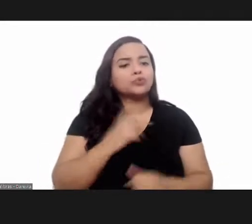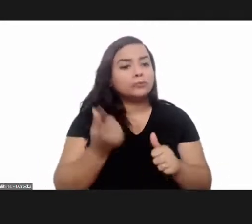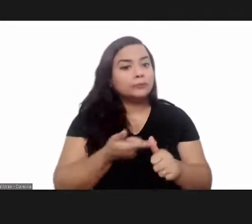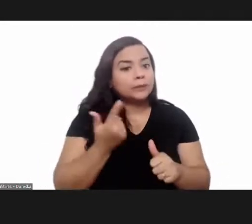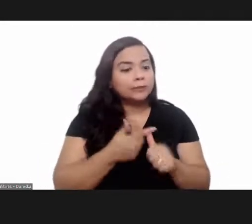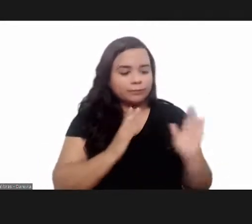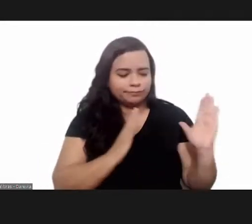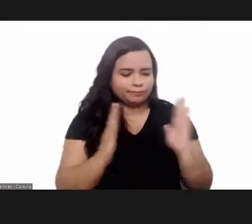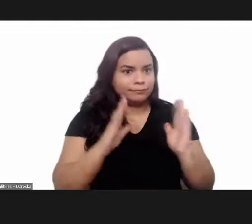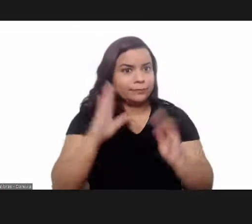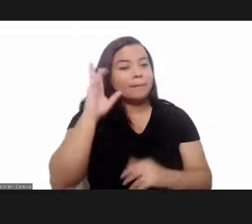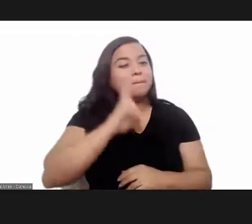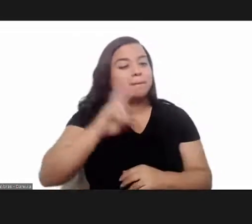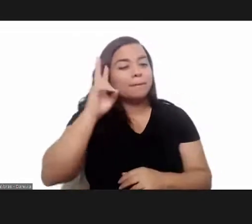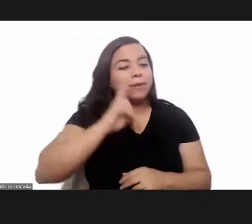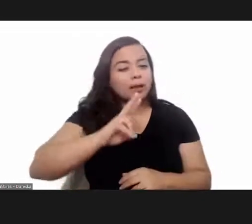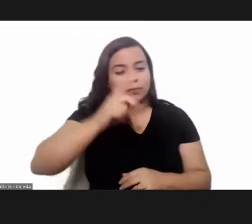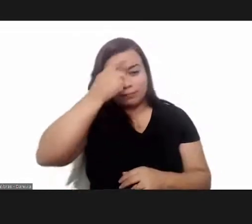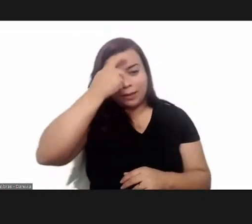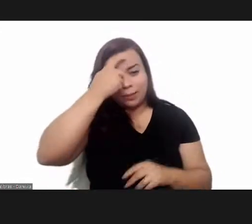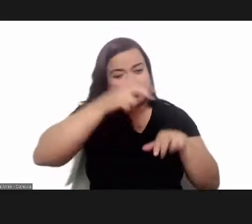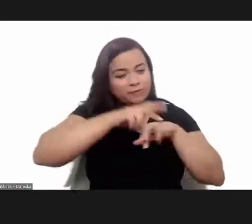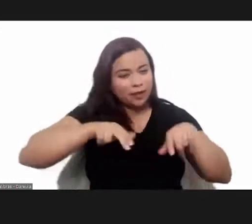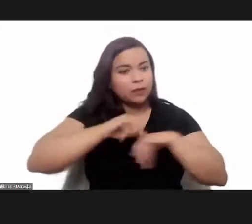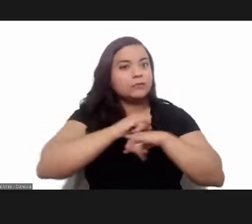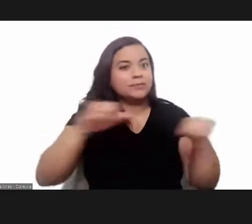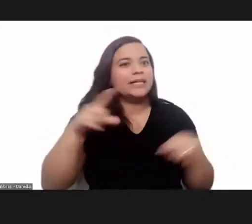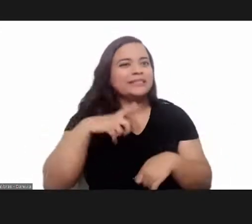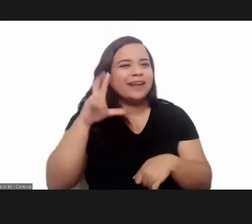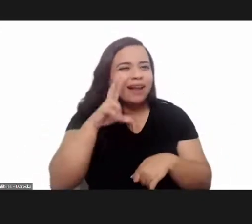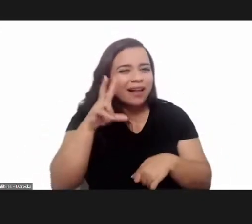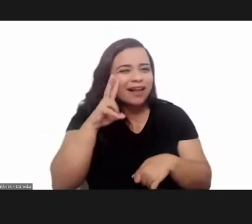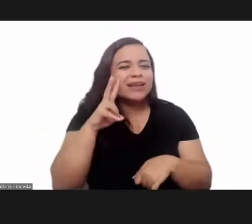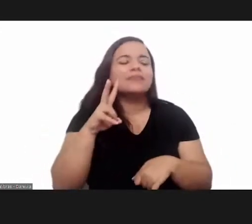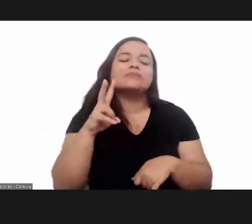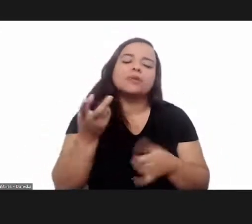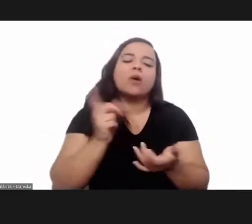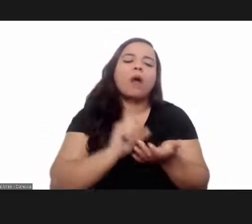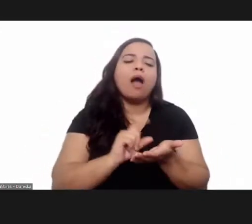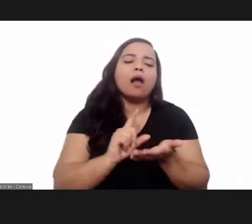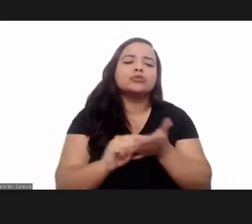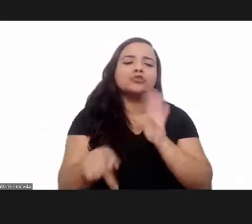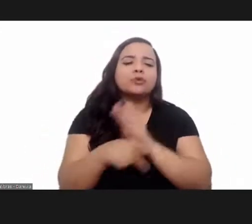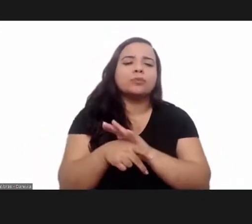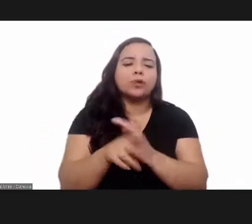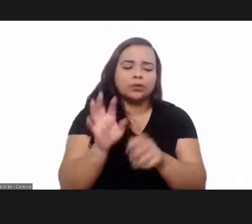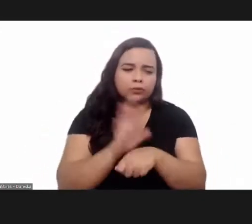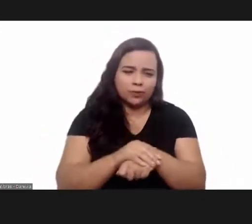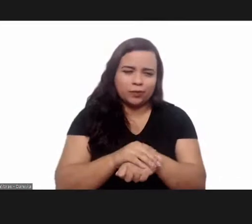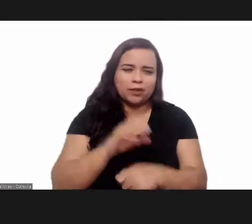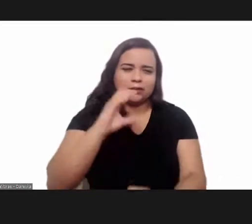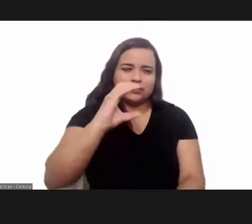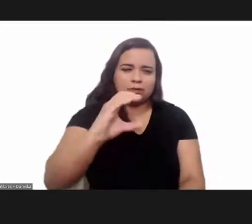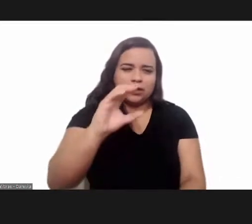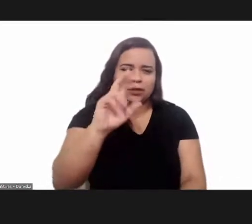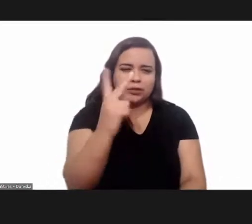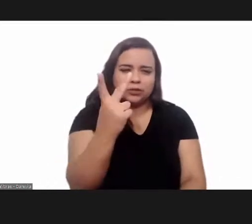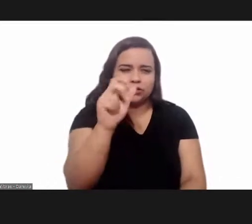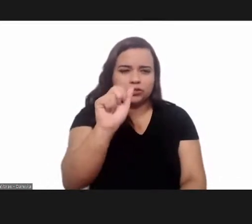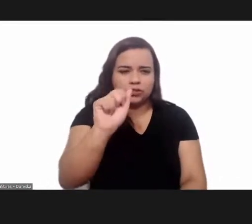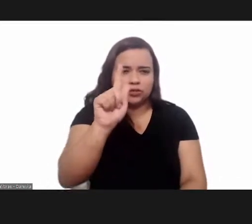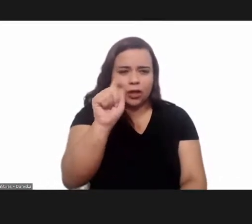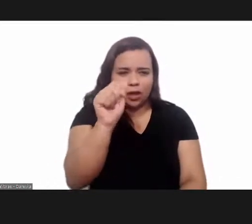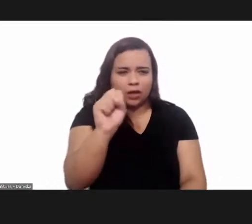volume of the journal memorias which was cited here in the opening session the article by carlos chagas demonstrates